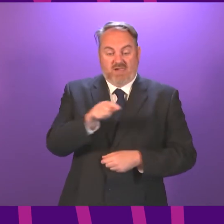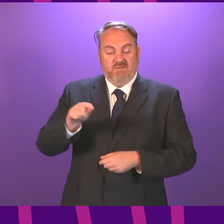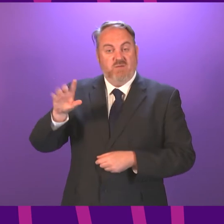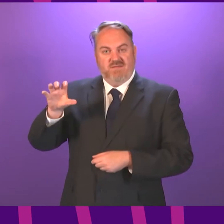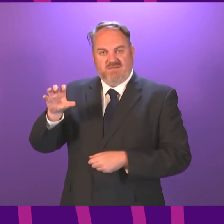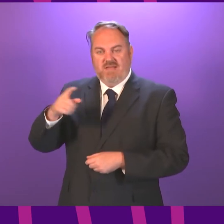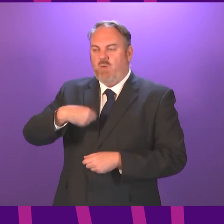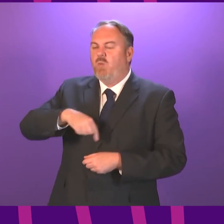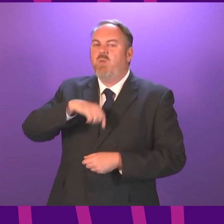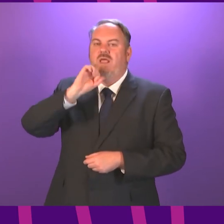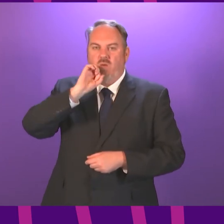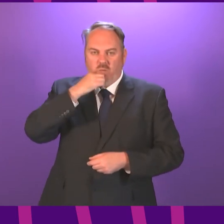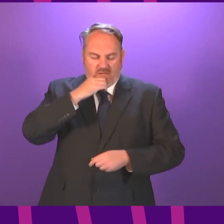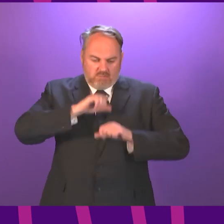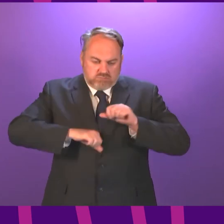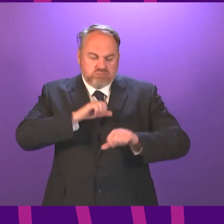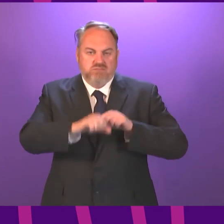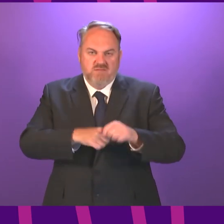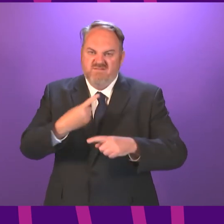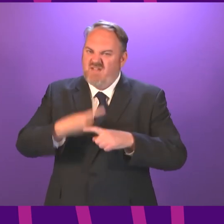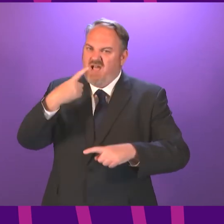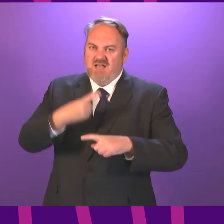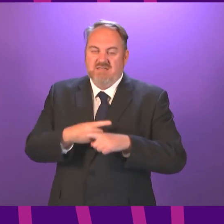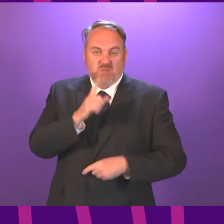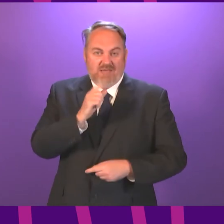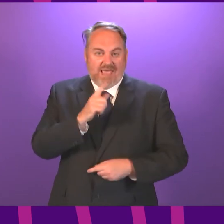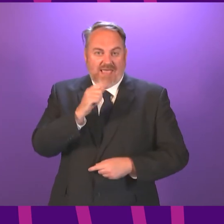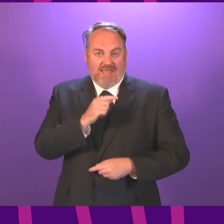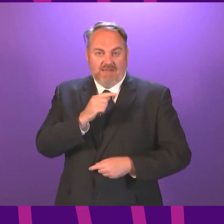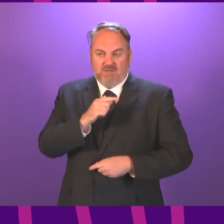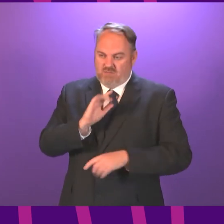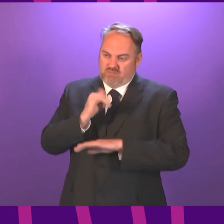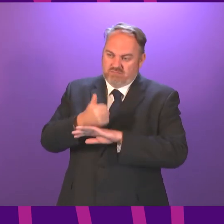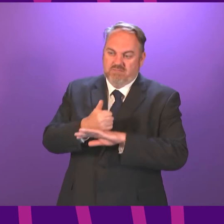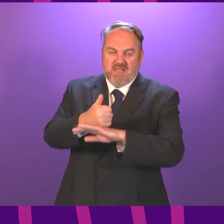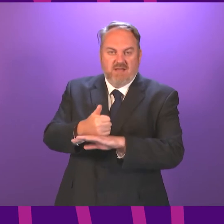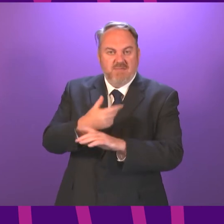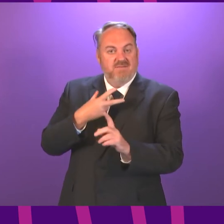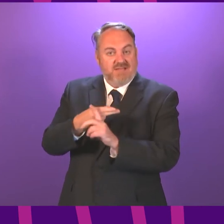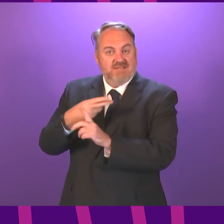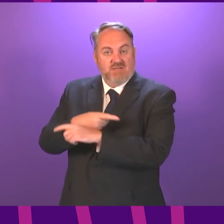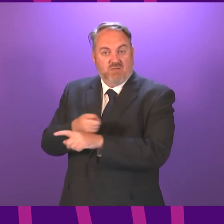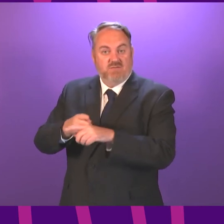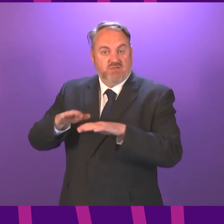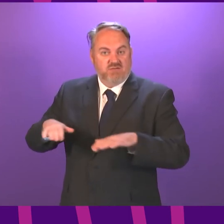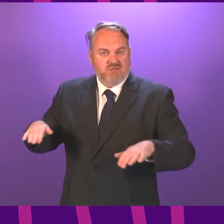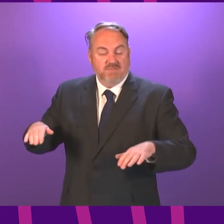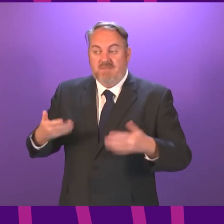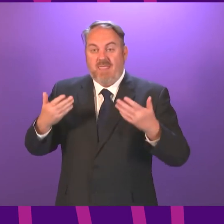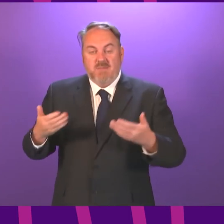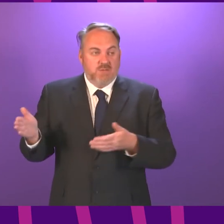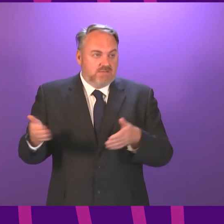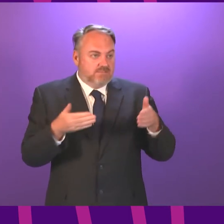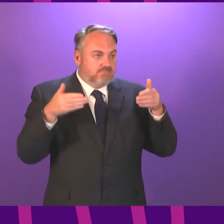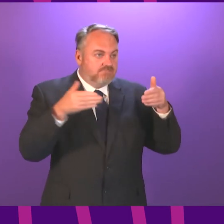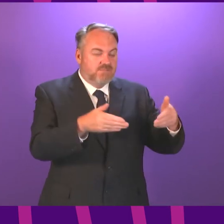quickly as practically possible to implement their advice. For the moment, however, we continue to focus on vaccinating all